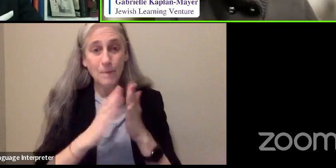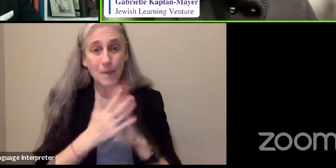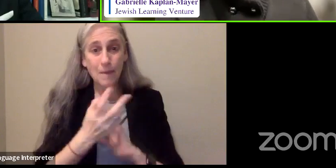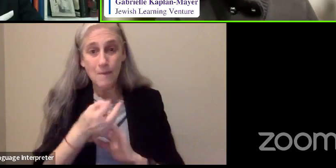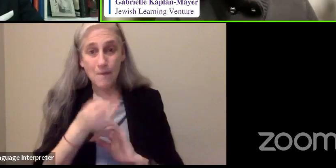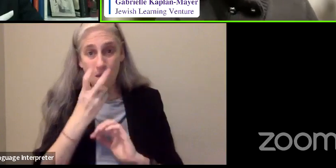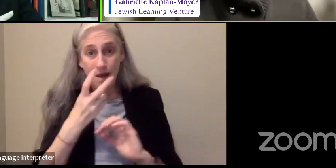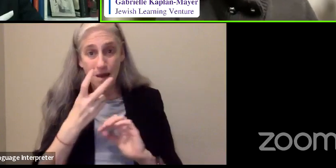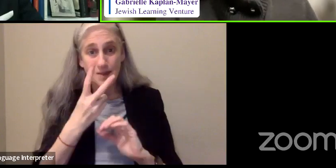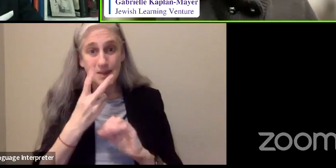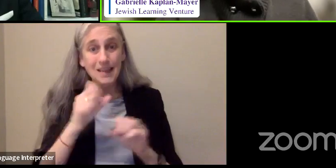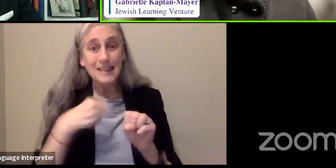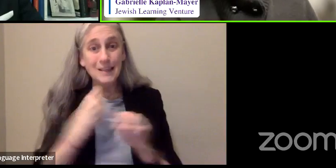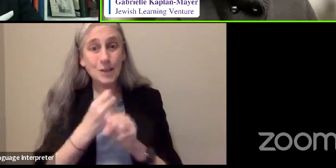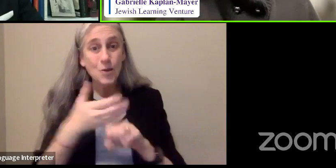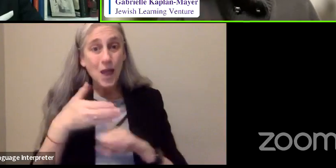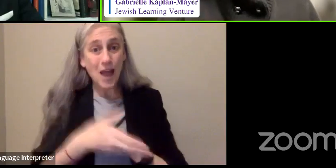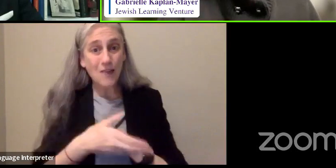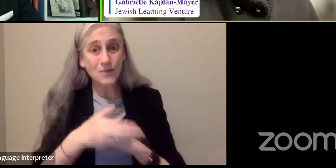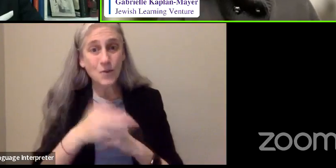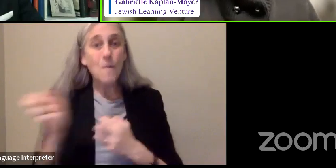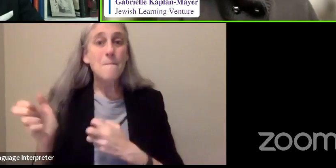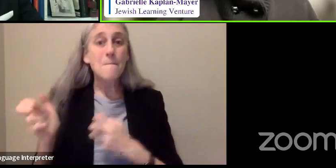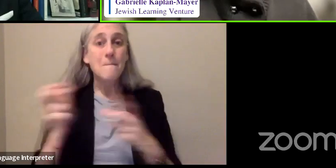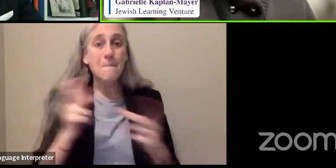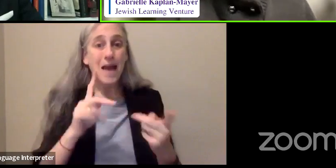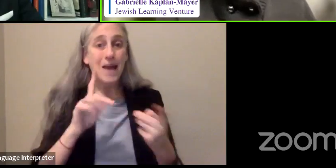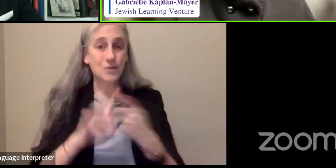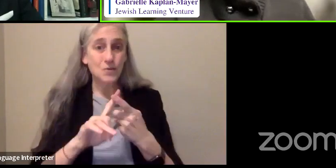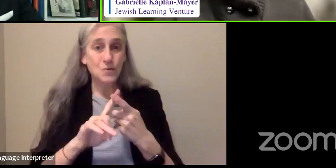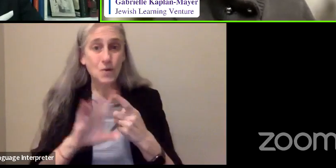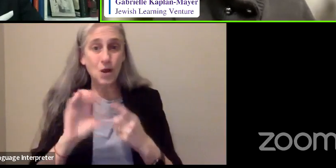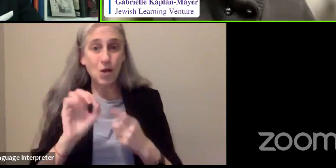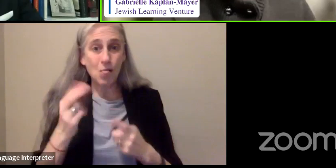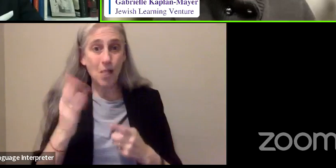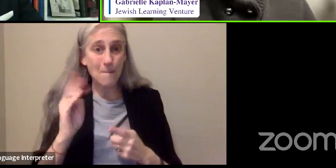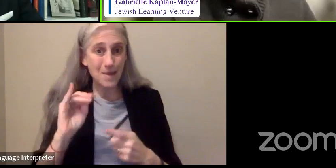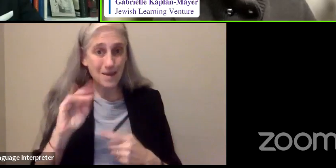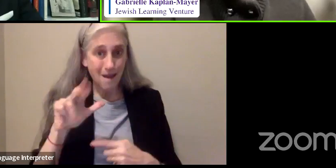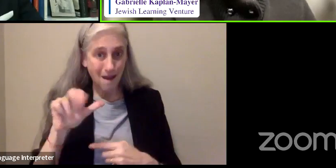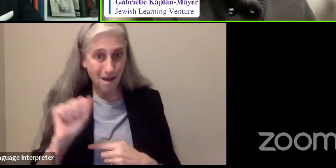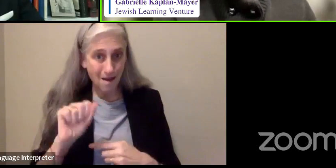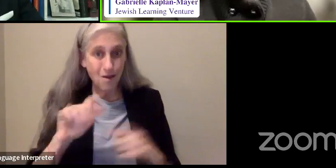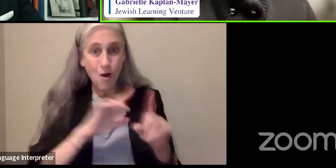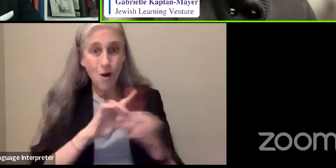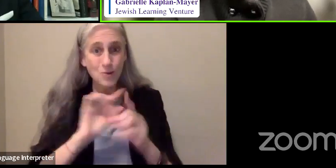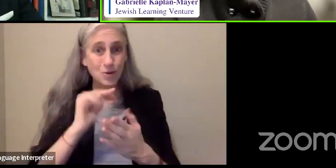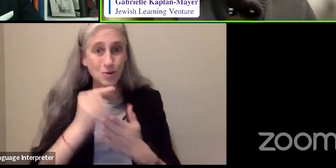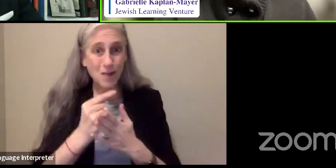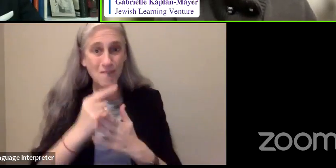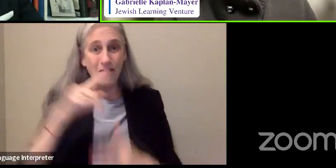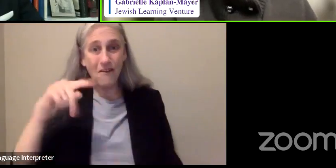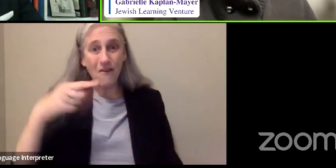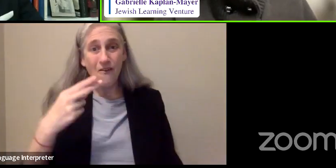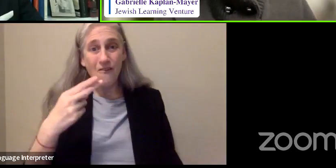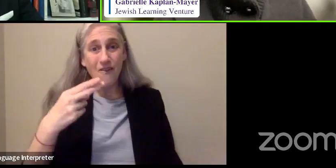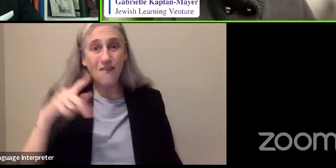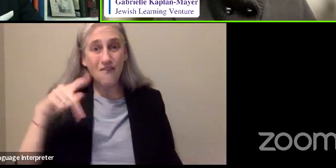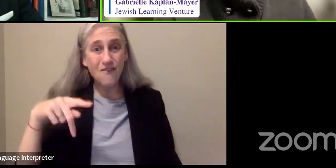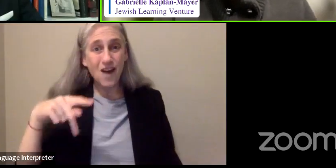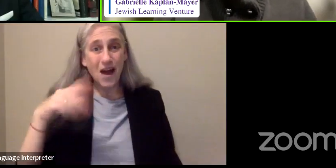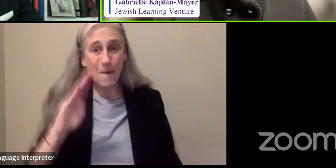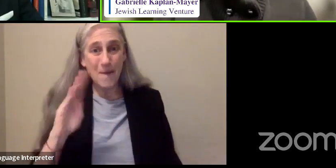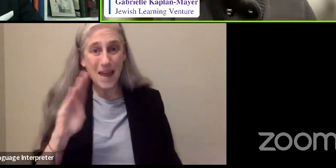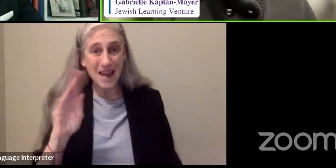you not only returned to Columbia, but you graduated Phi Beta Kappa. You were the